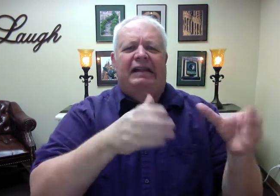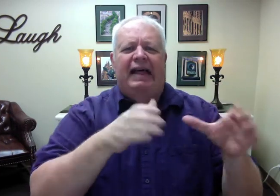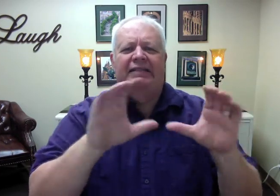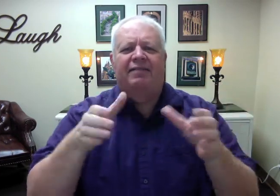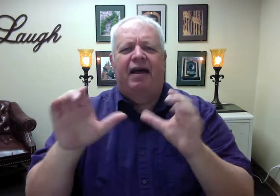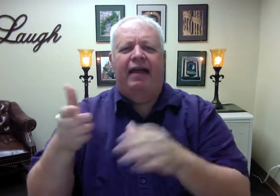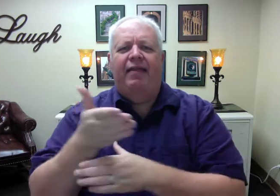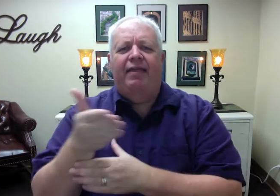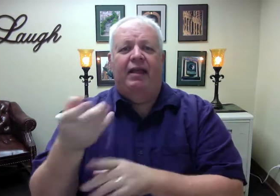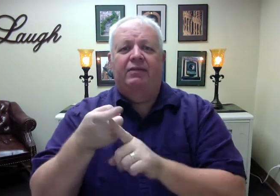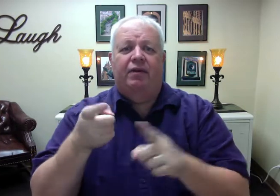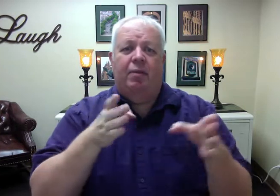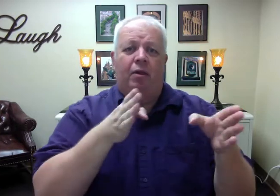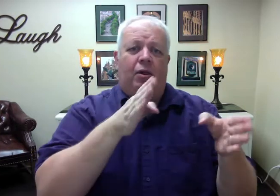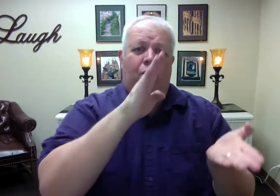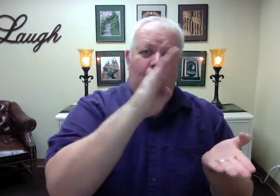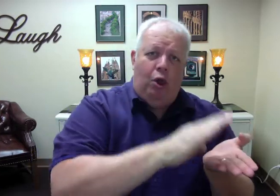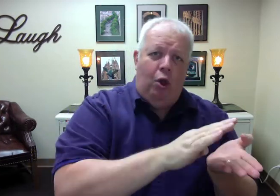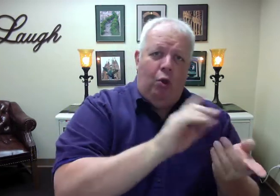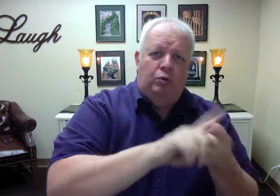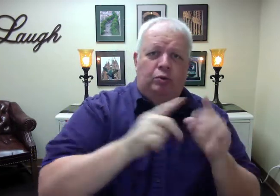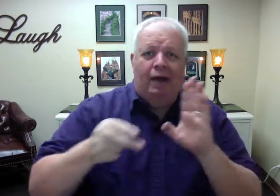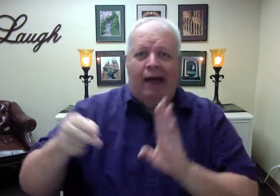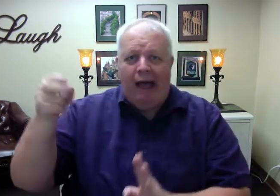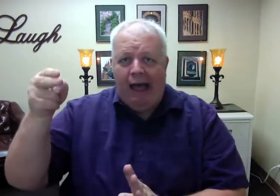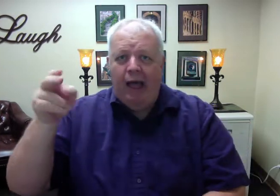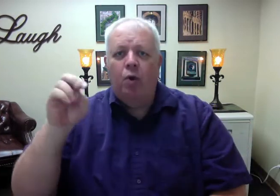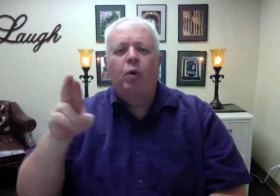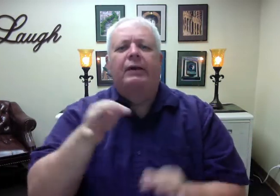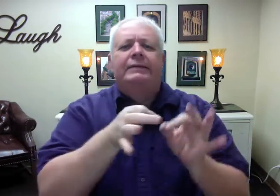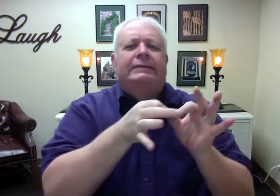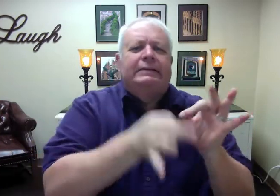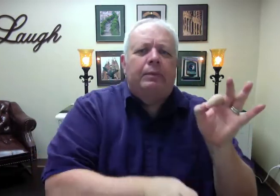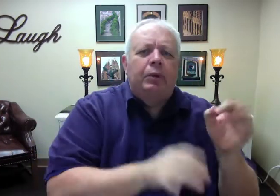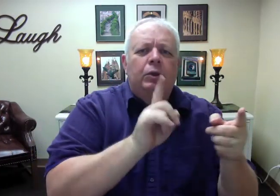from low to high or simple to complex.